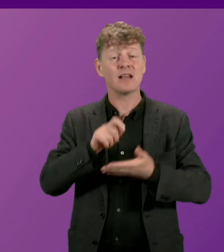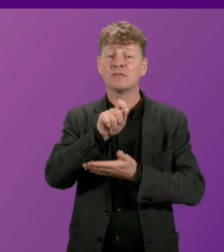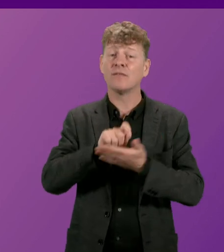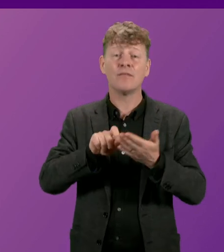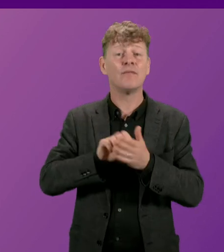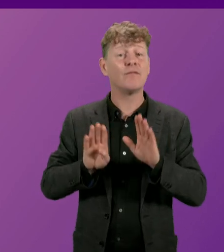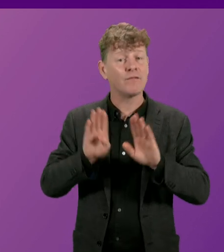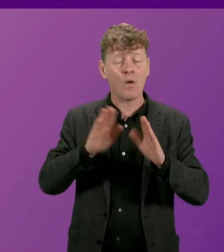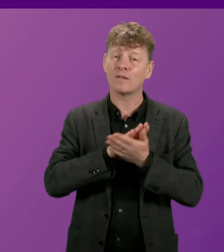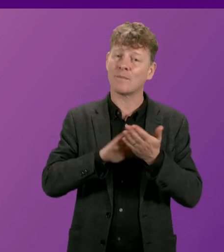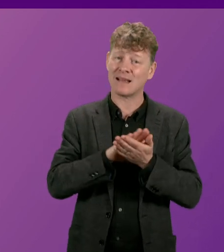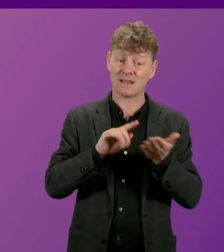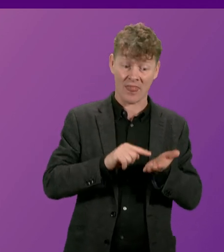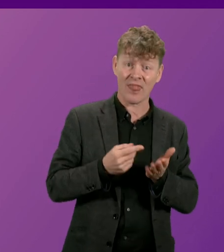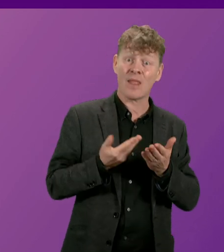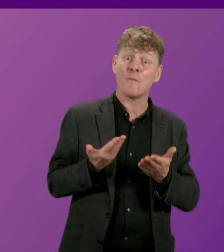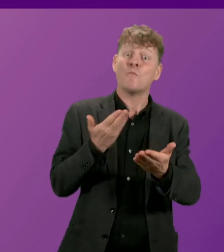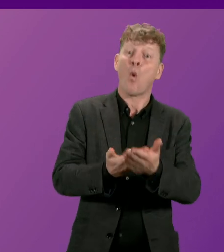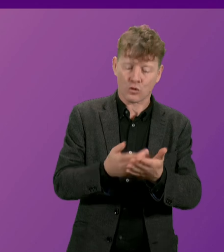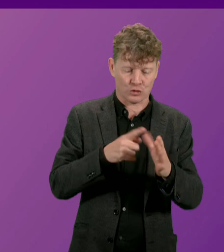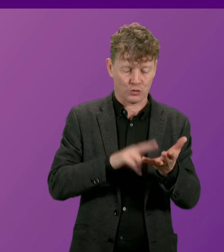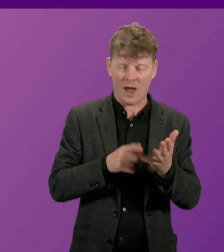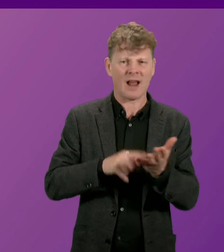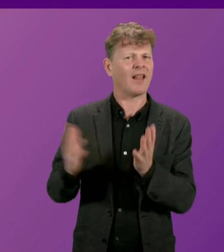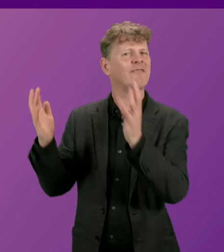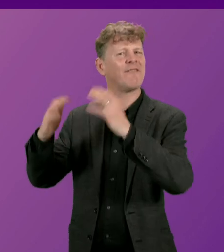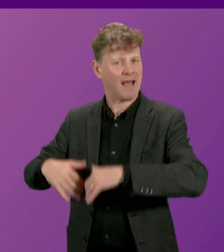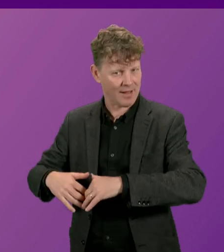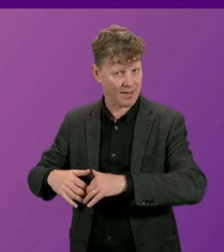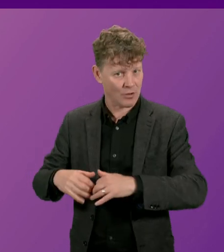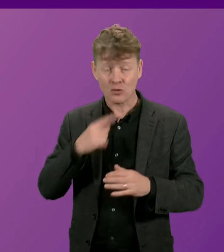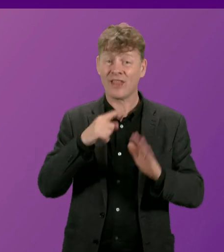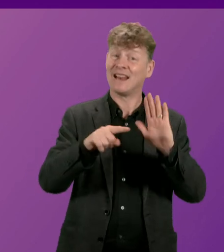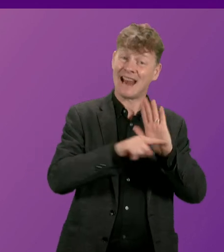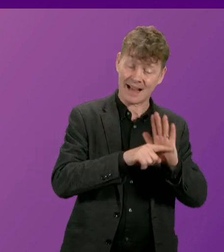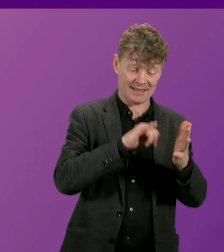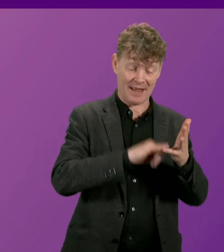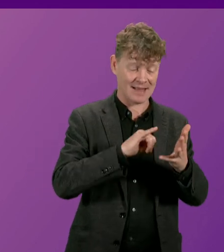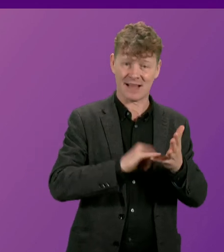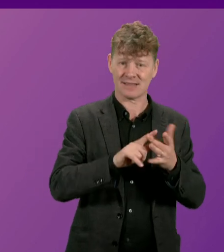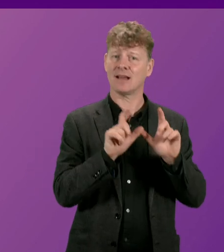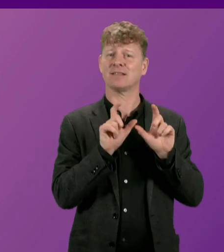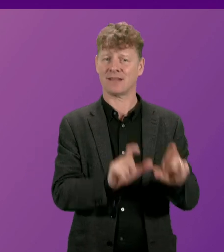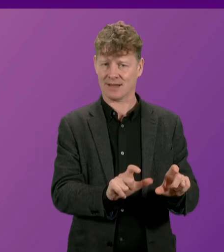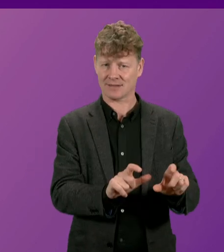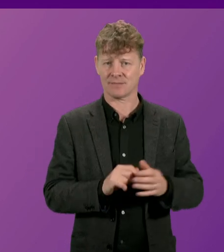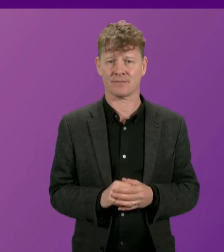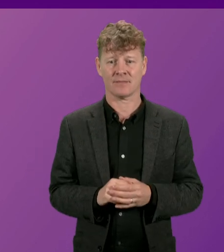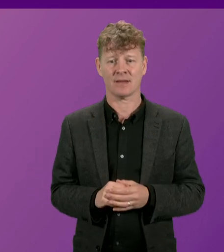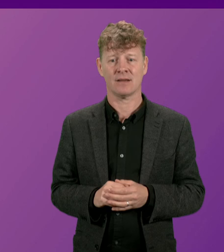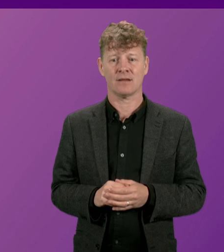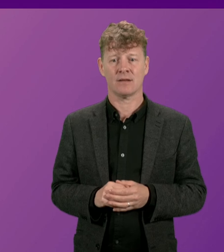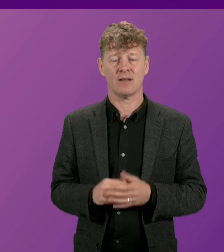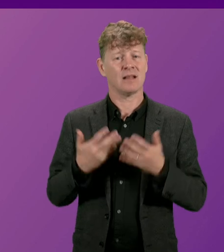the motion to annul fell and means that the negative SSI stays in place. We will now